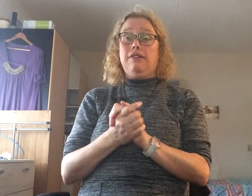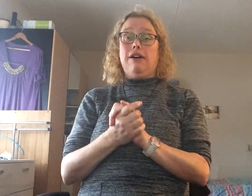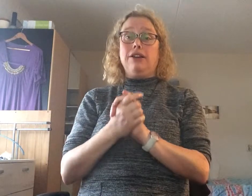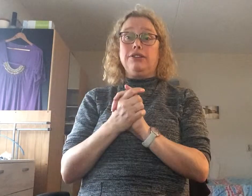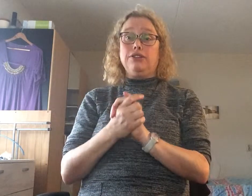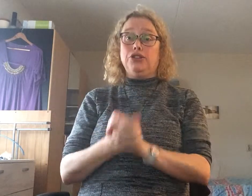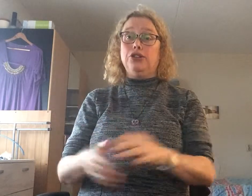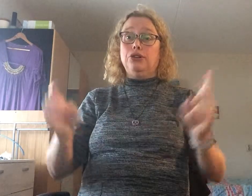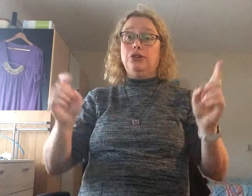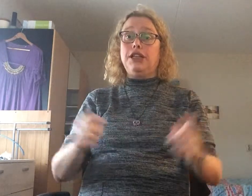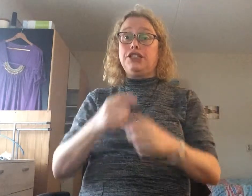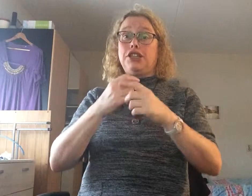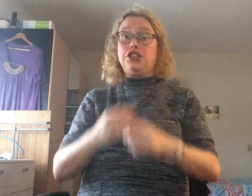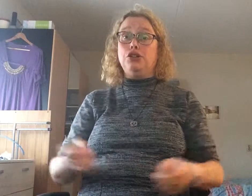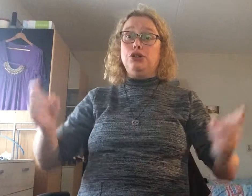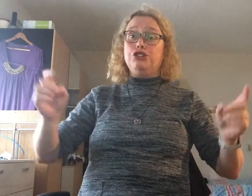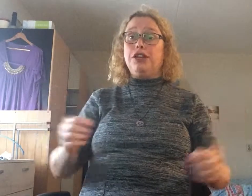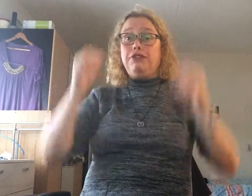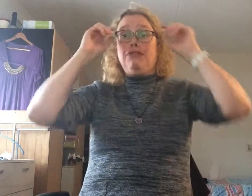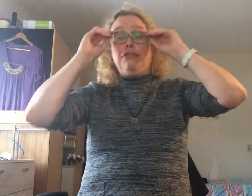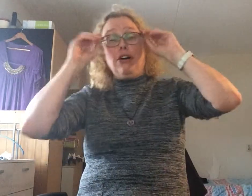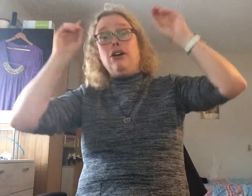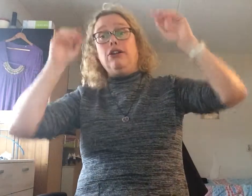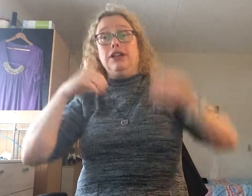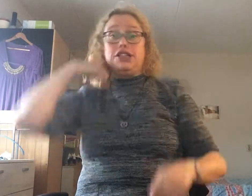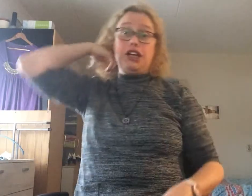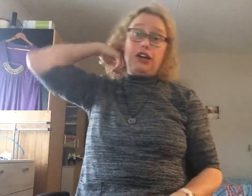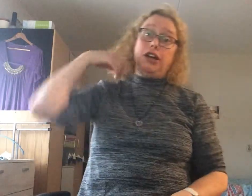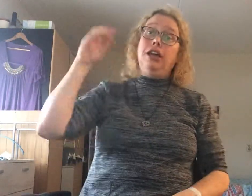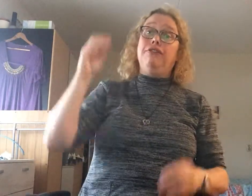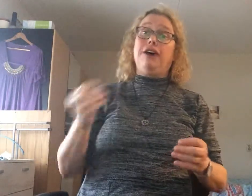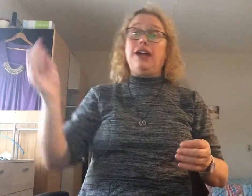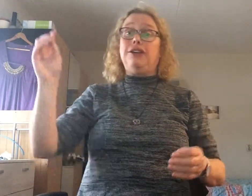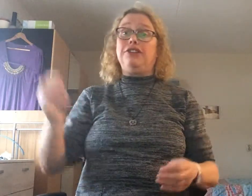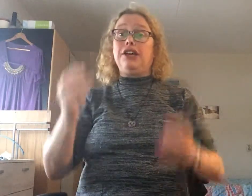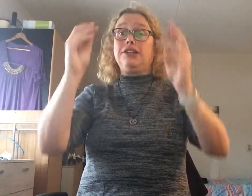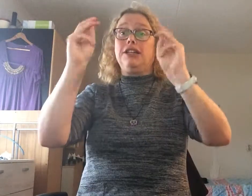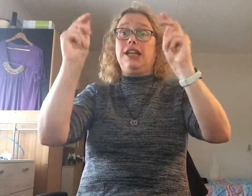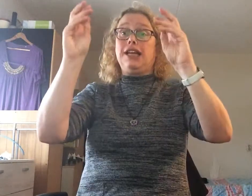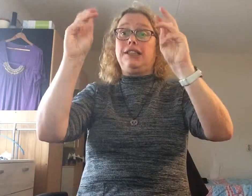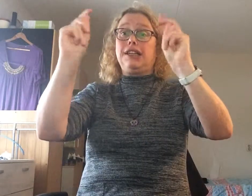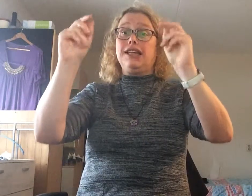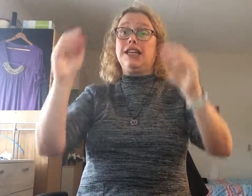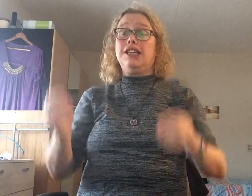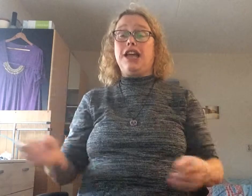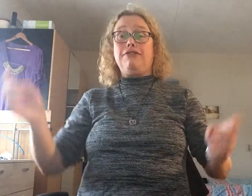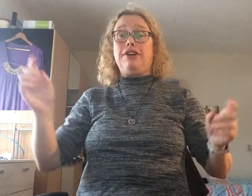One, two, it's a shoe. Three, four, it's a door. Five, six, click at the clicks. Seven,